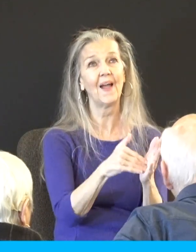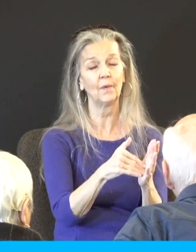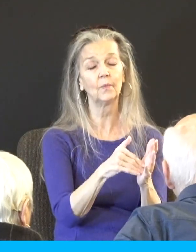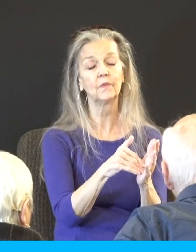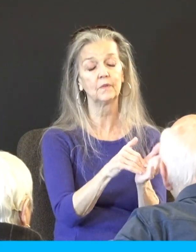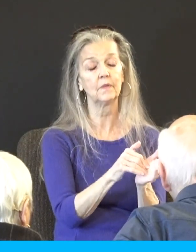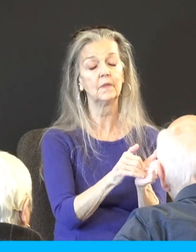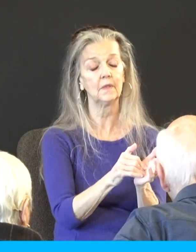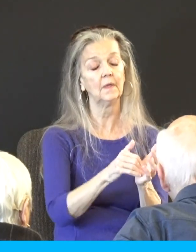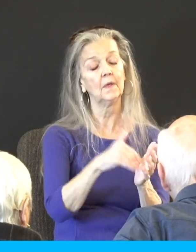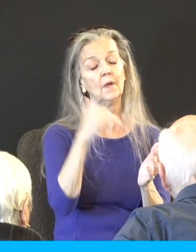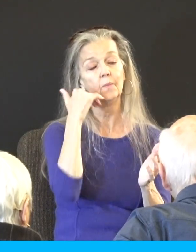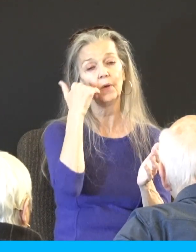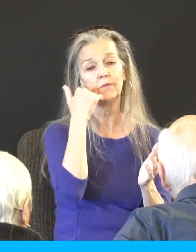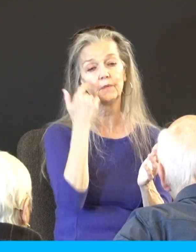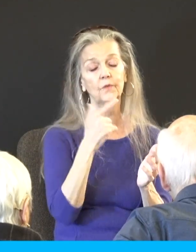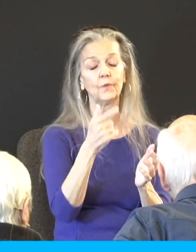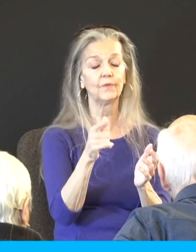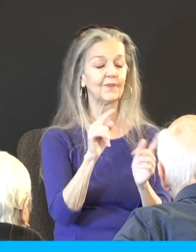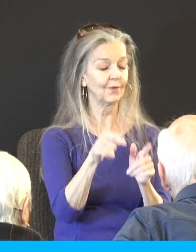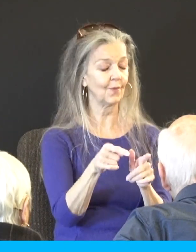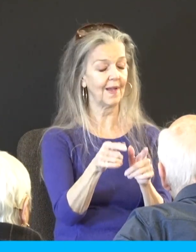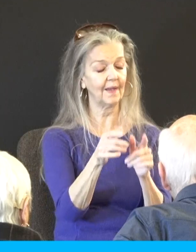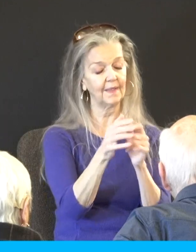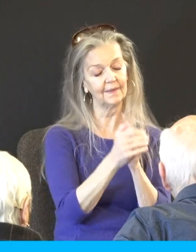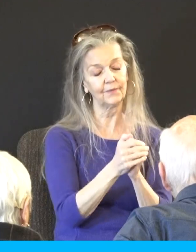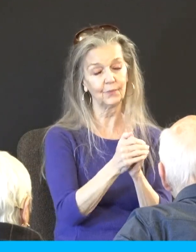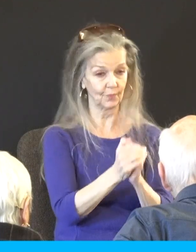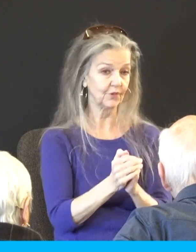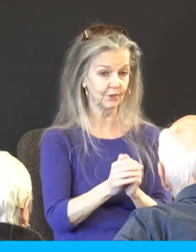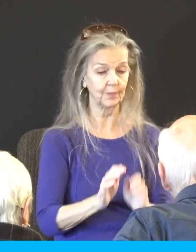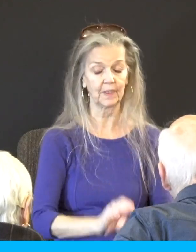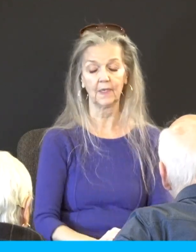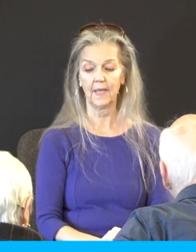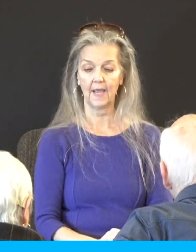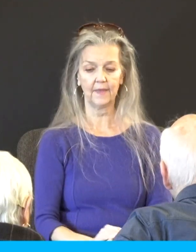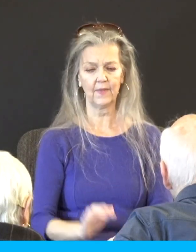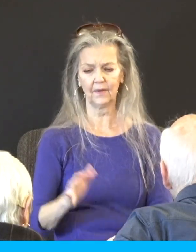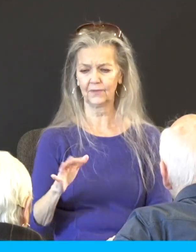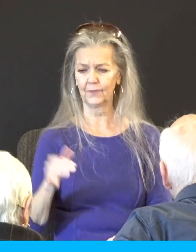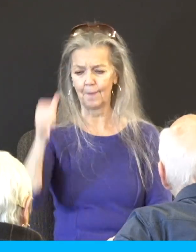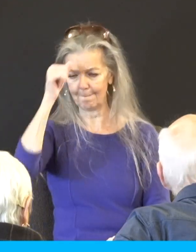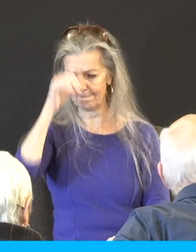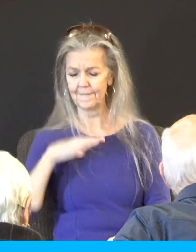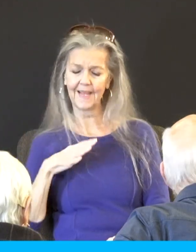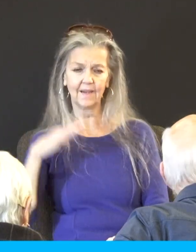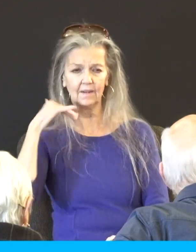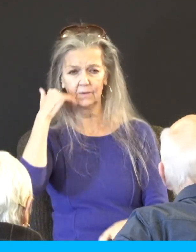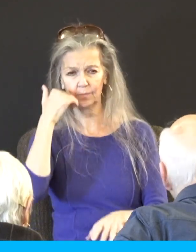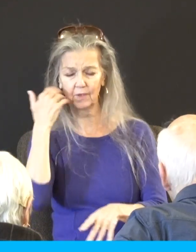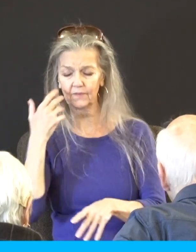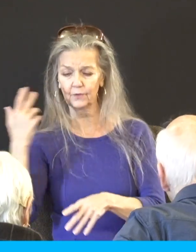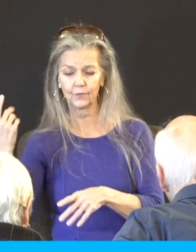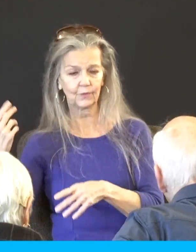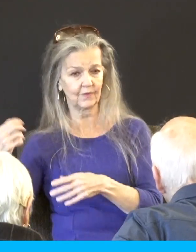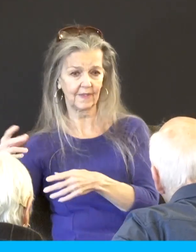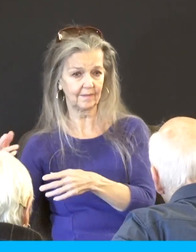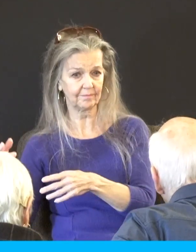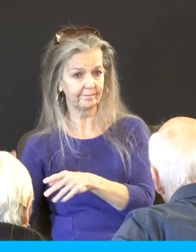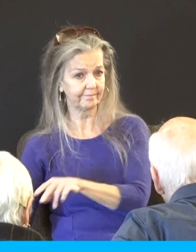Apollos where the male worshipers service the males who want to engage in those behaviors. It is a town that is obsessed with three